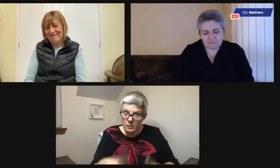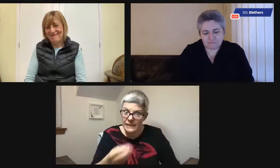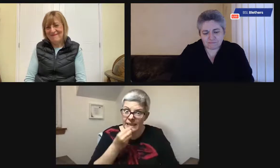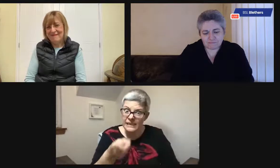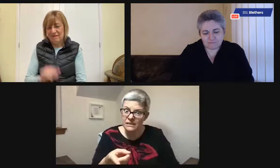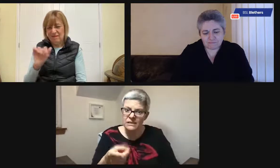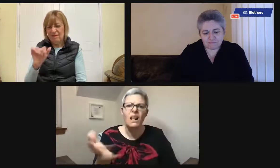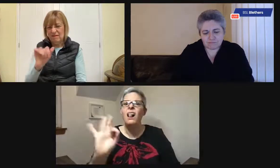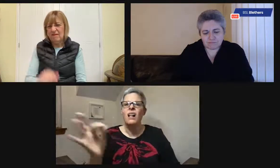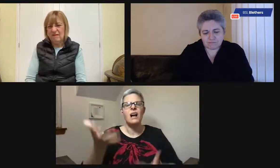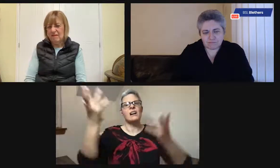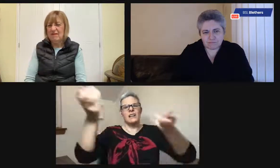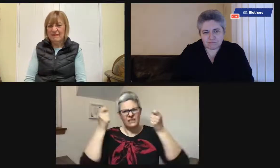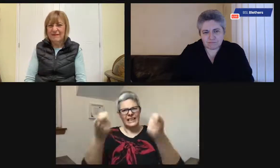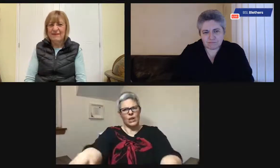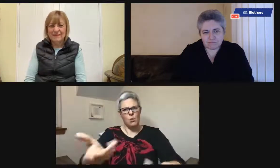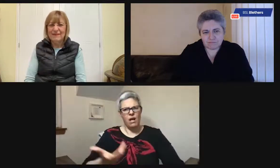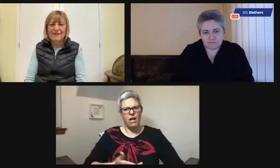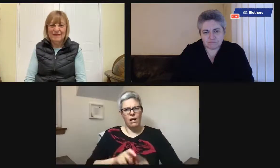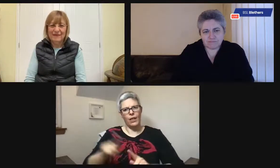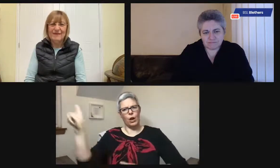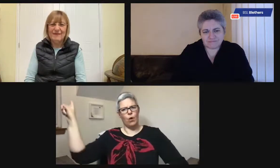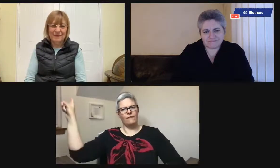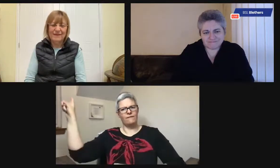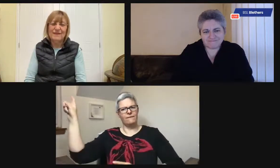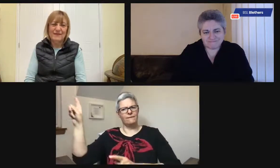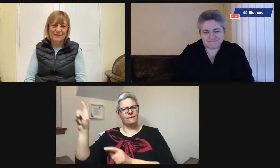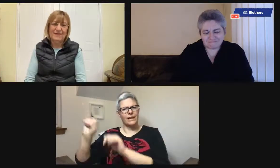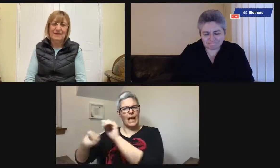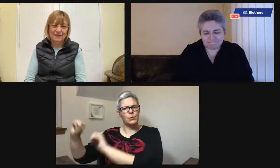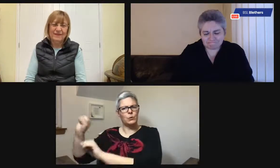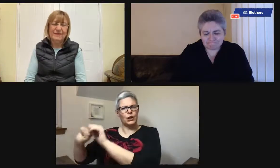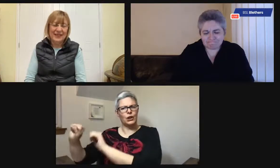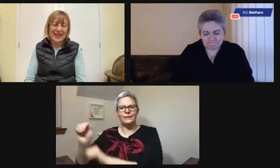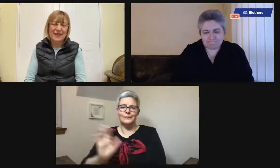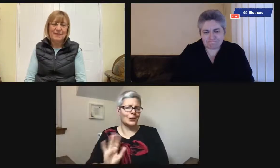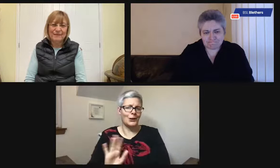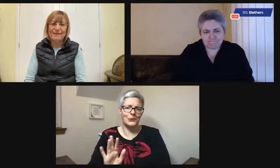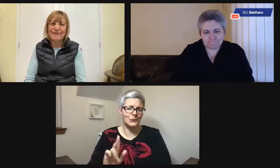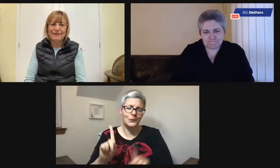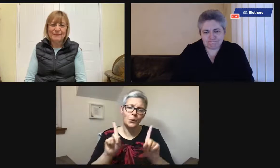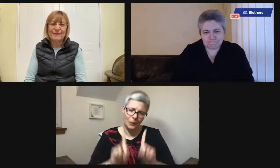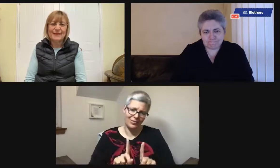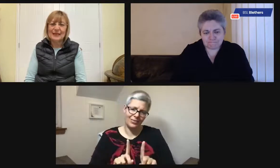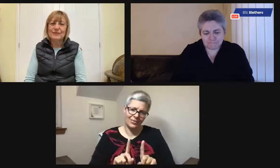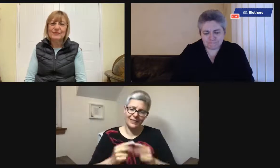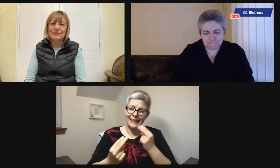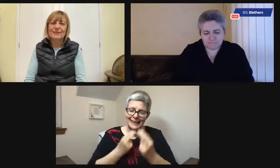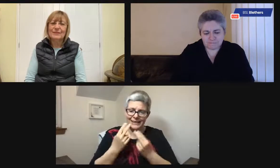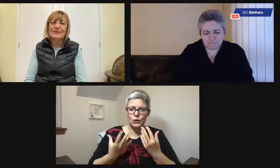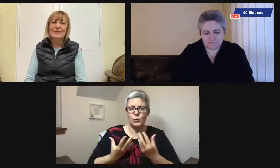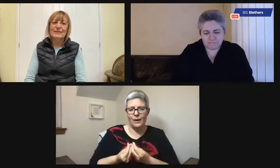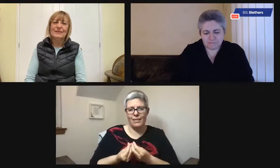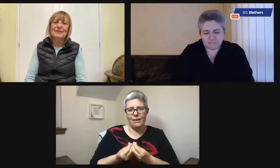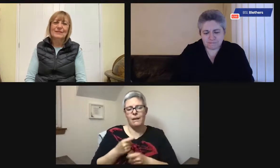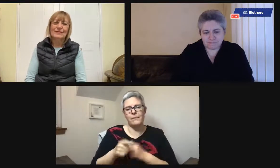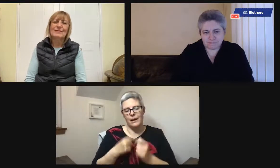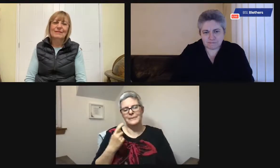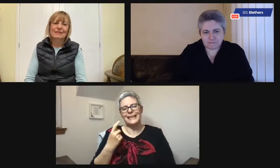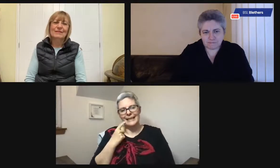thing. They can remember, they can copy how to eat. What do we do here at the table? And, you know, and again, with